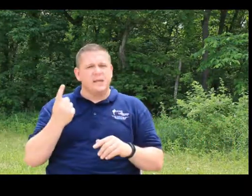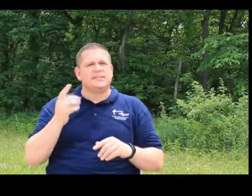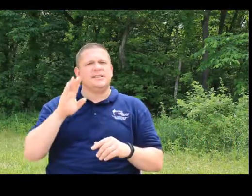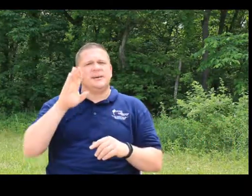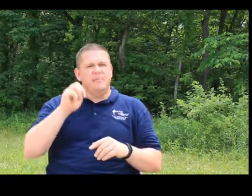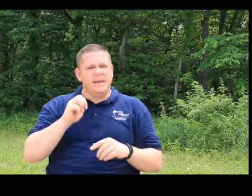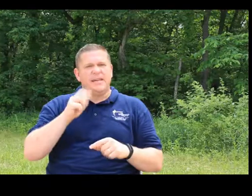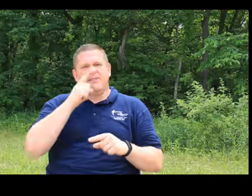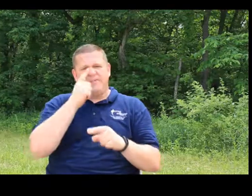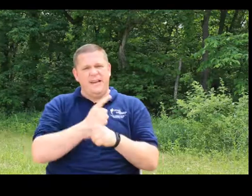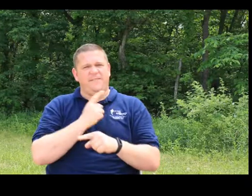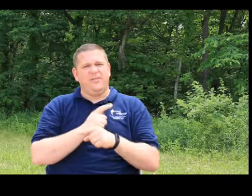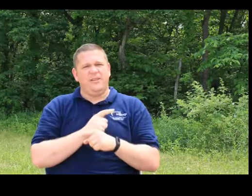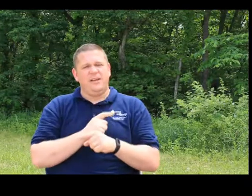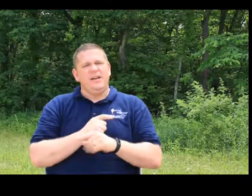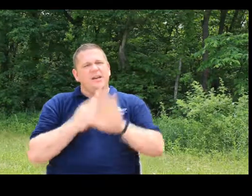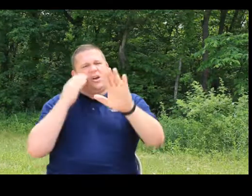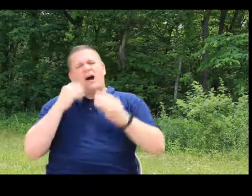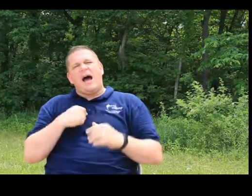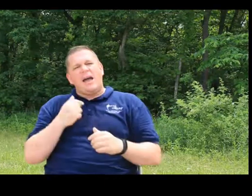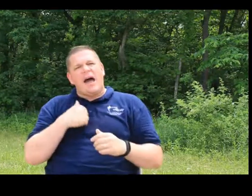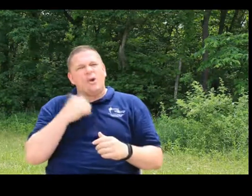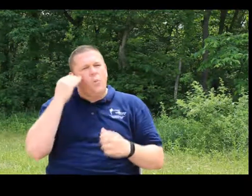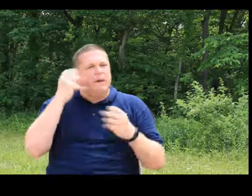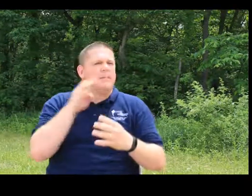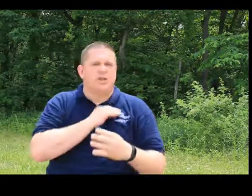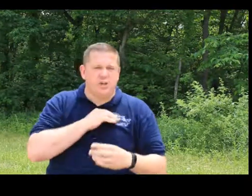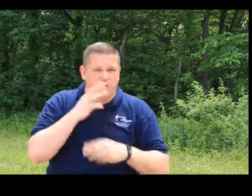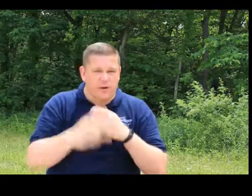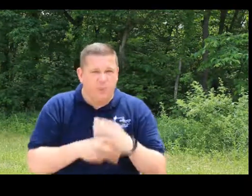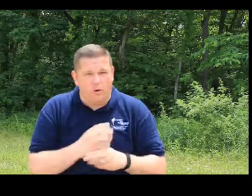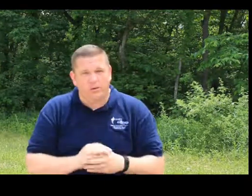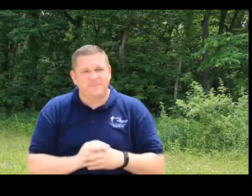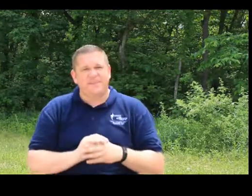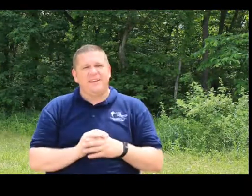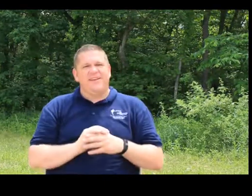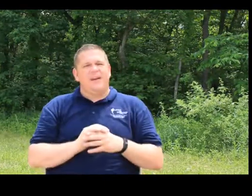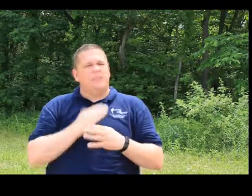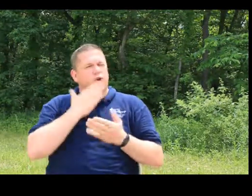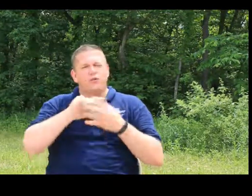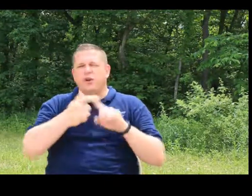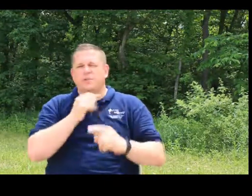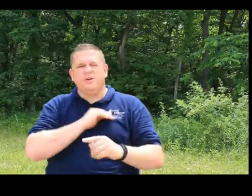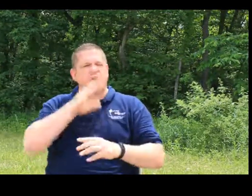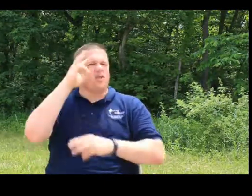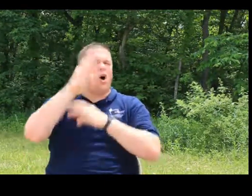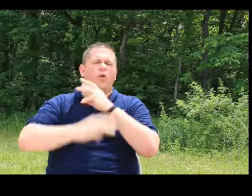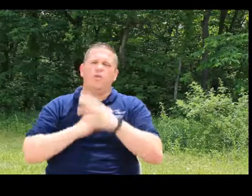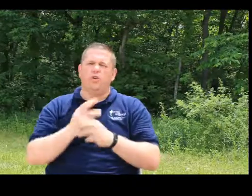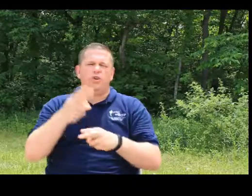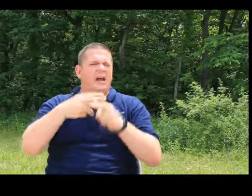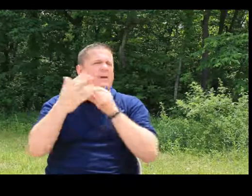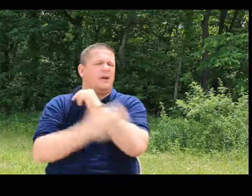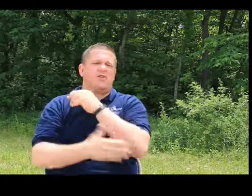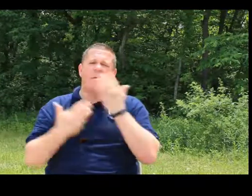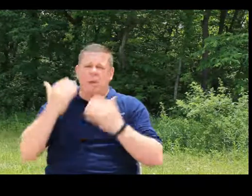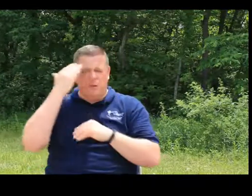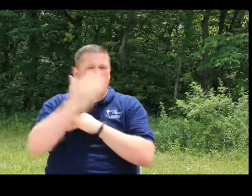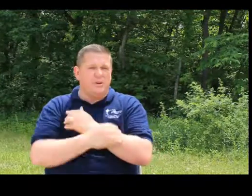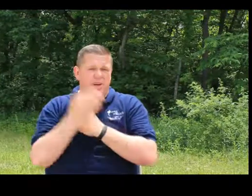Just be faithful. You know, I know many missionaries around the world. I'm good friends with missionaries all over the world. You name the country, I probably know the missionary